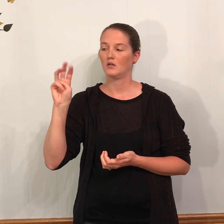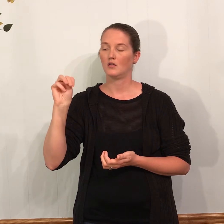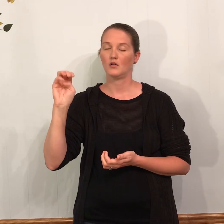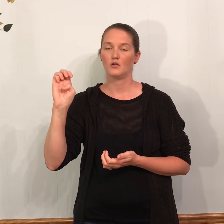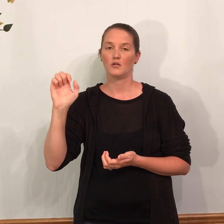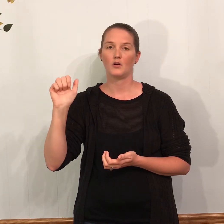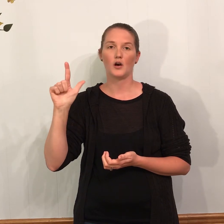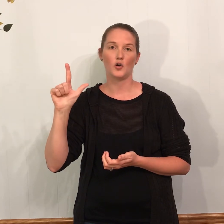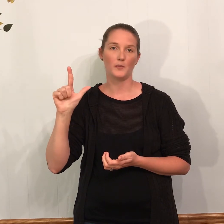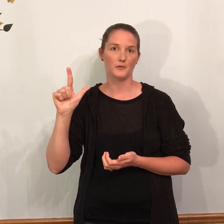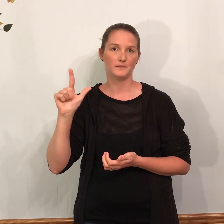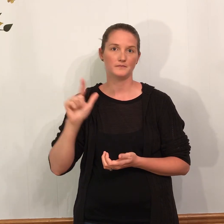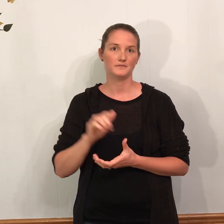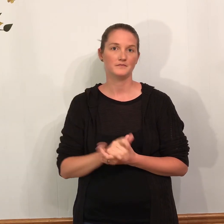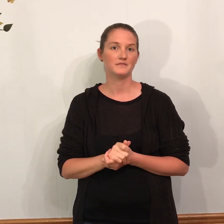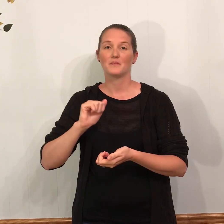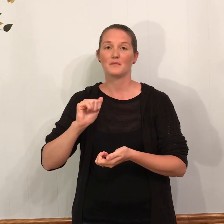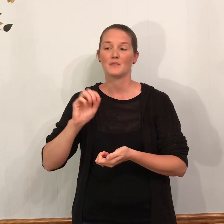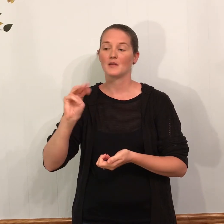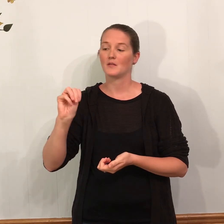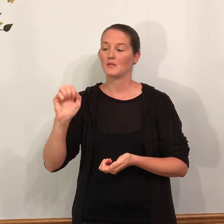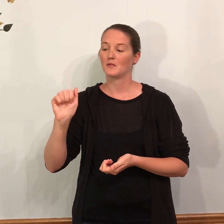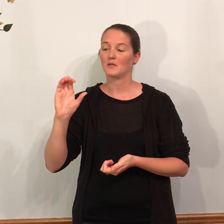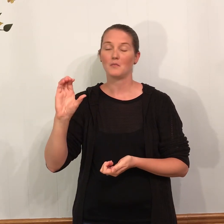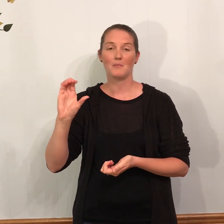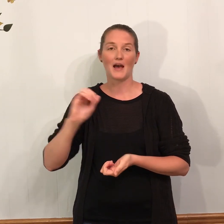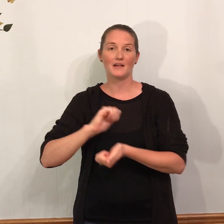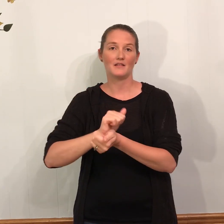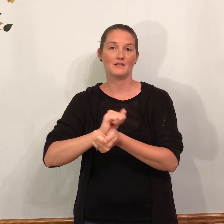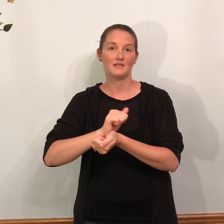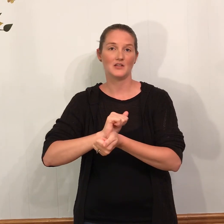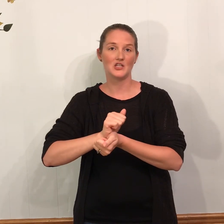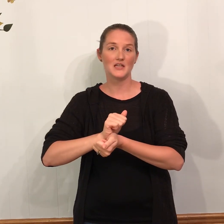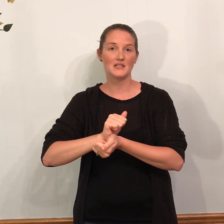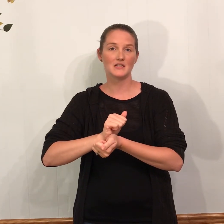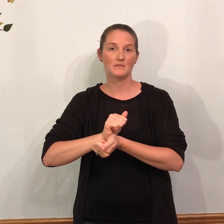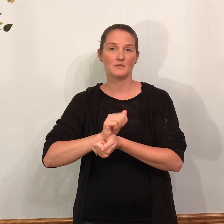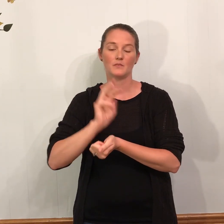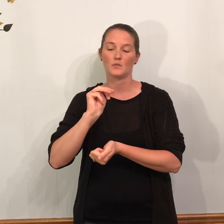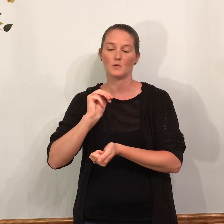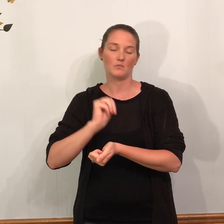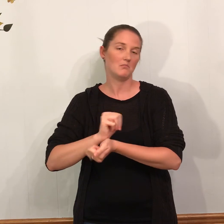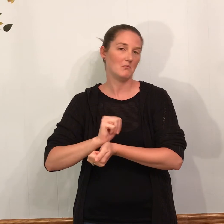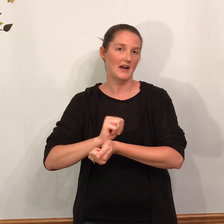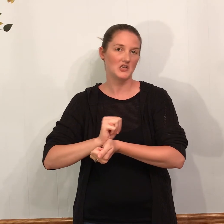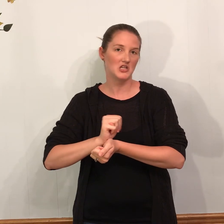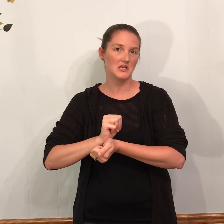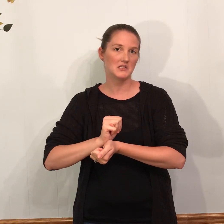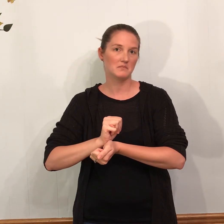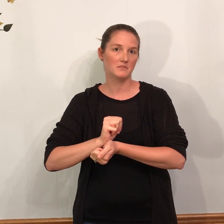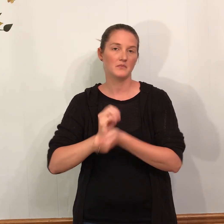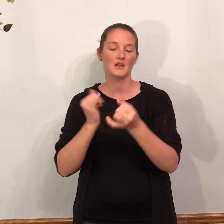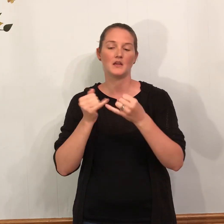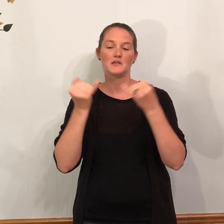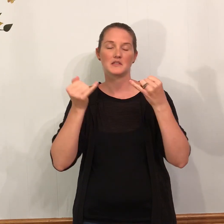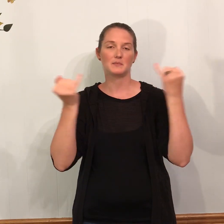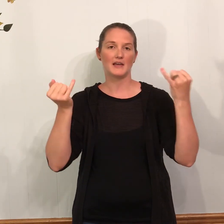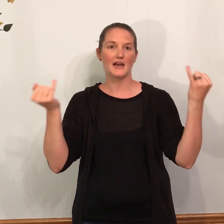Oatmeal. Mac and cheese. Mac and cheese. Spaghetti.